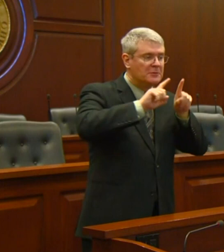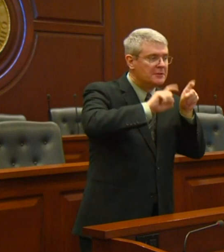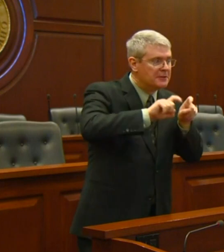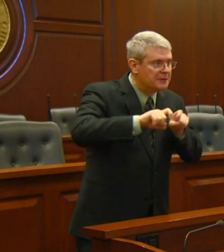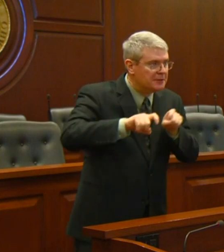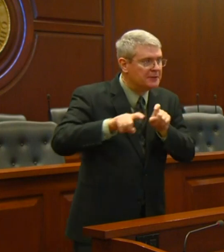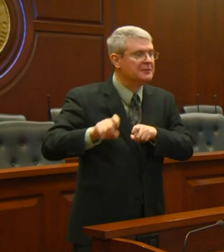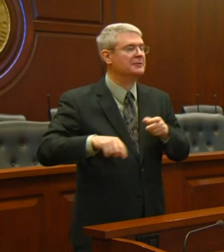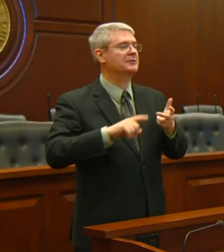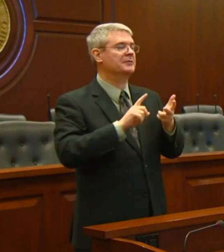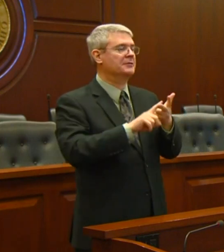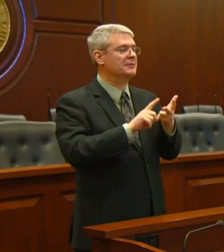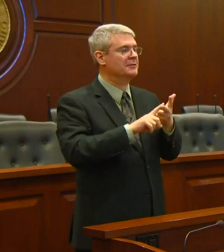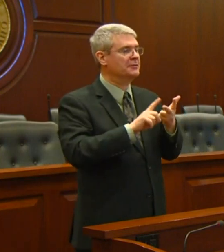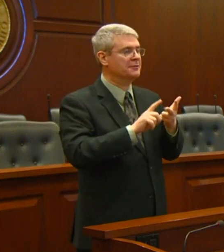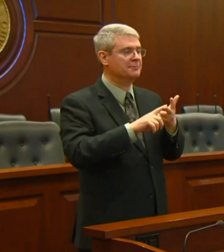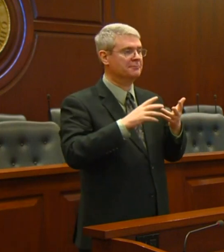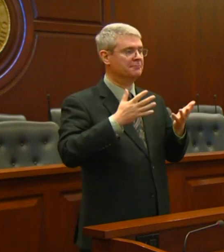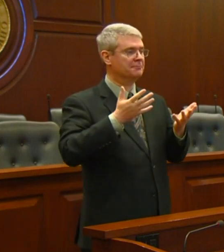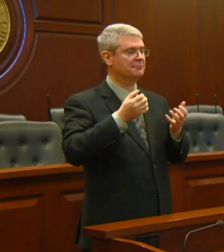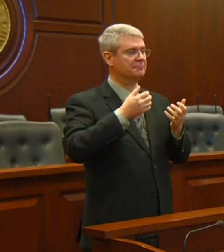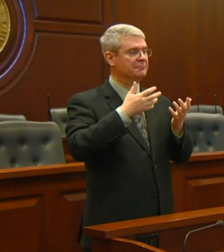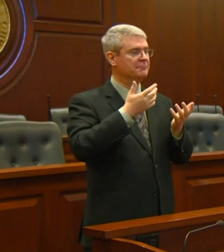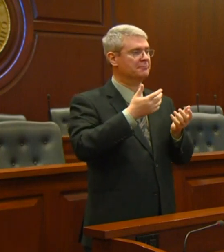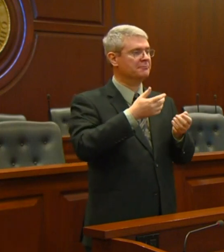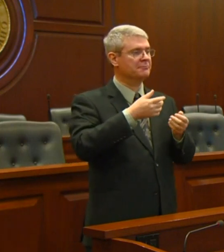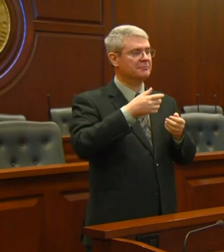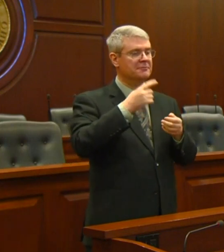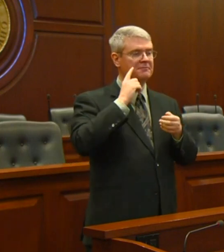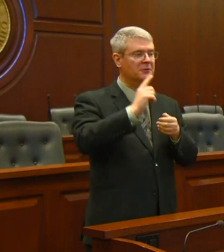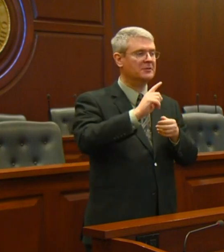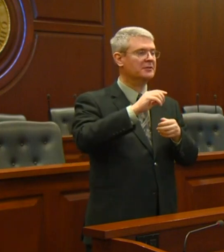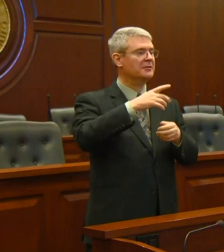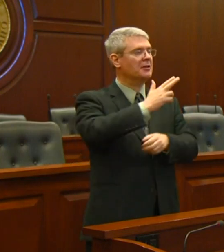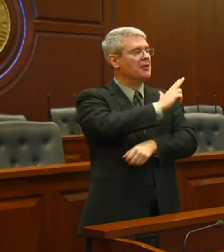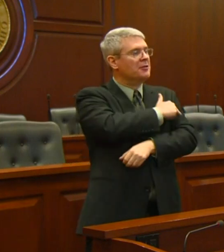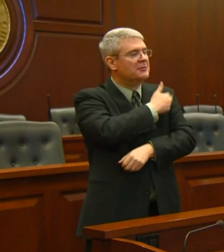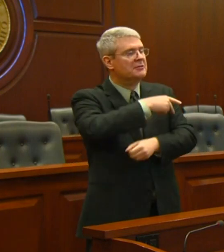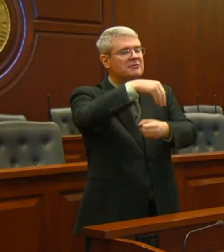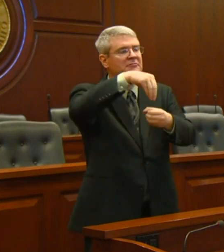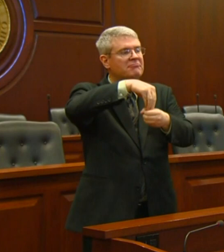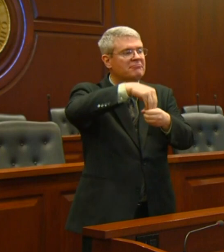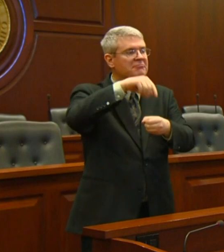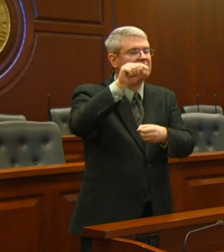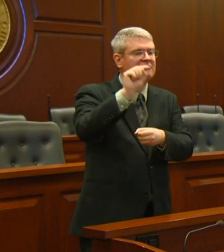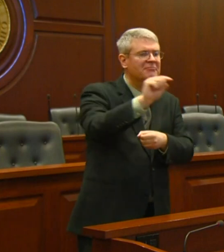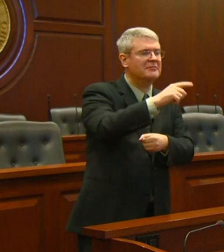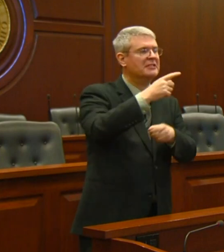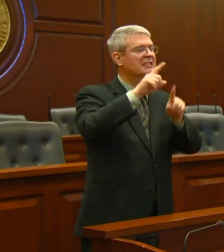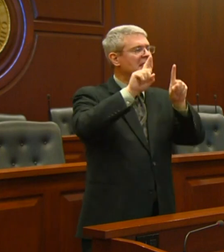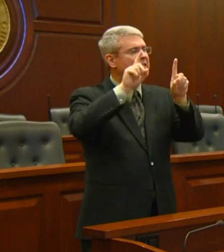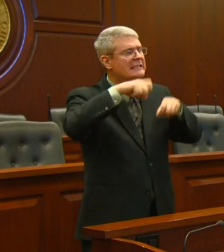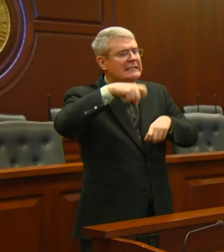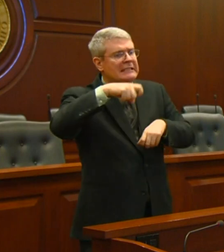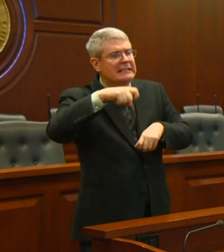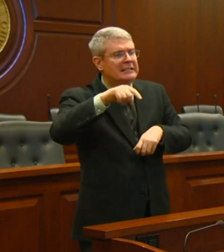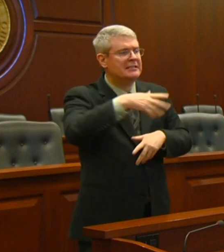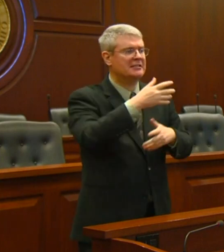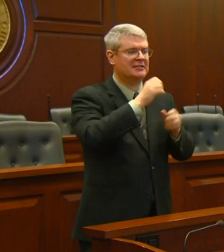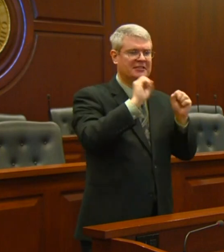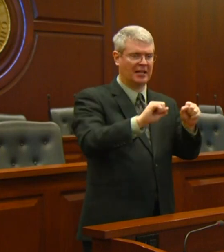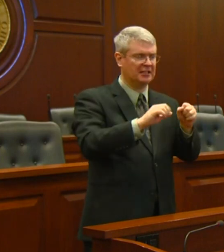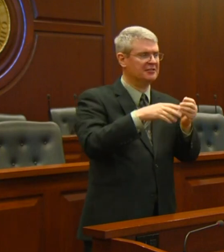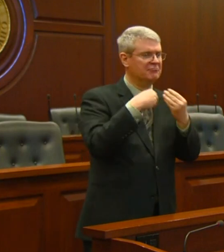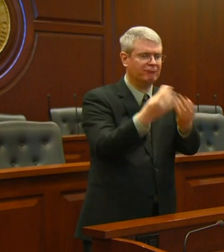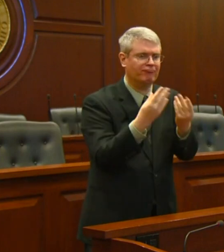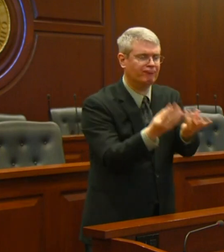more lab supplies and hospital beds to boost critical care capacity, build